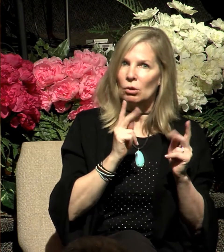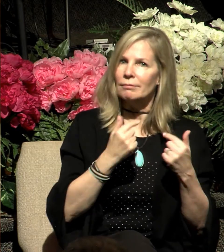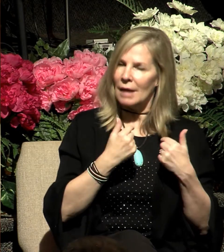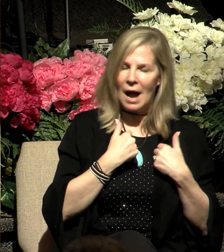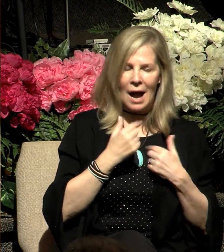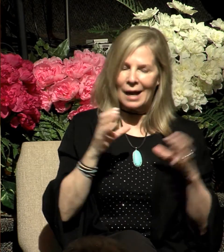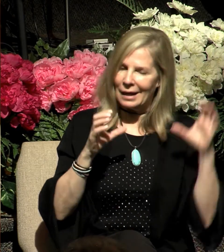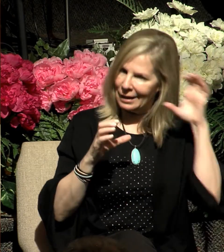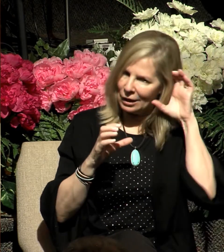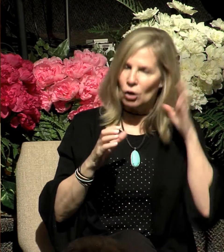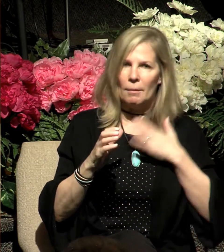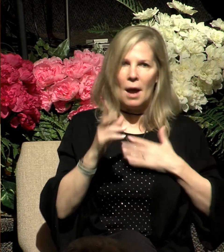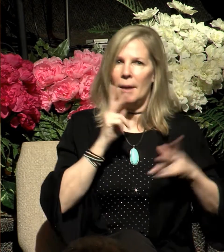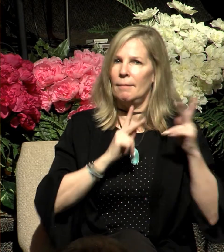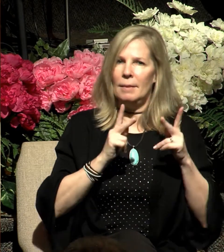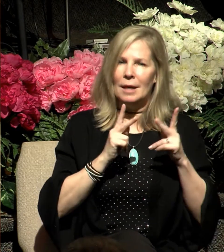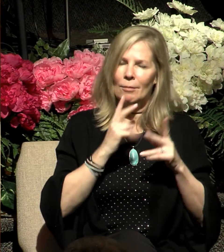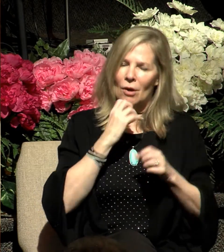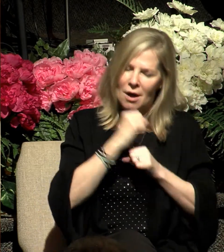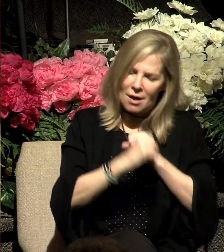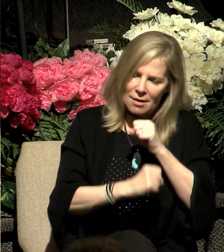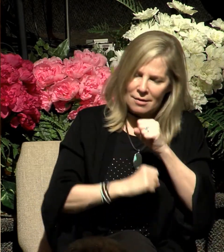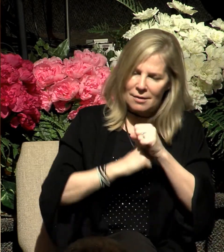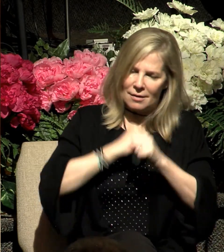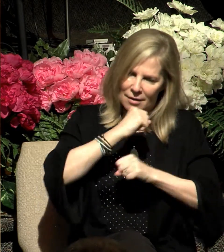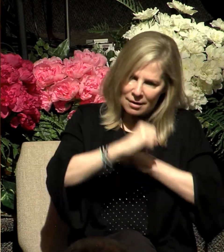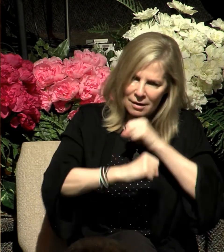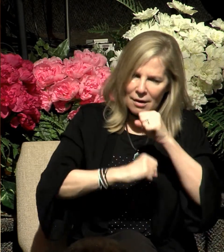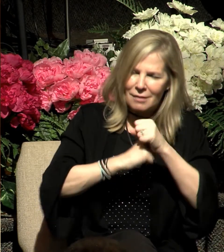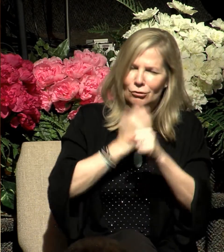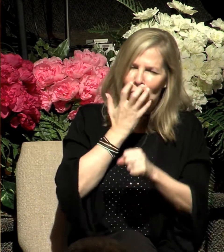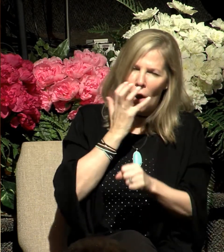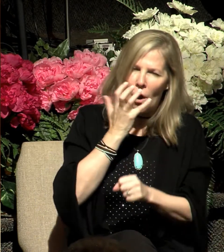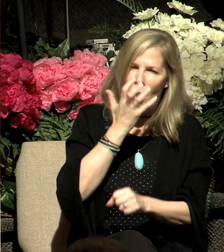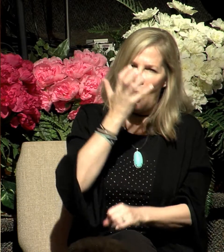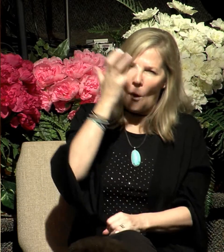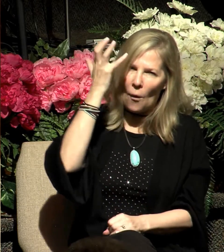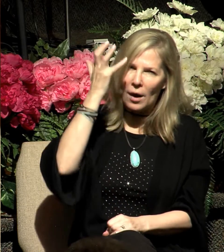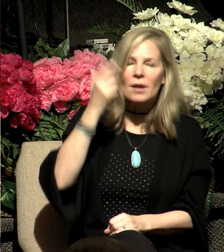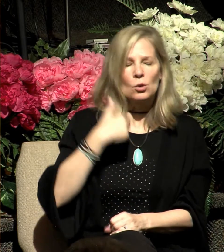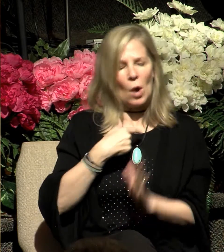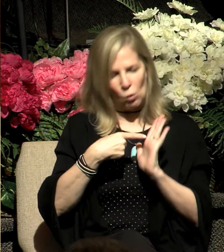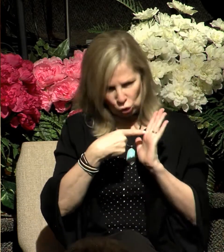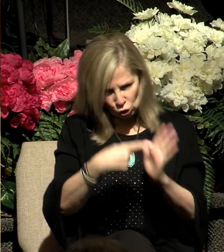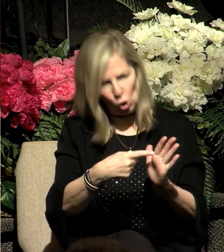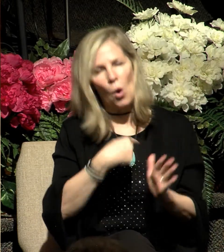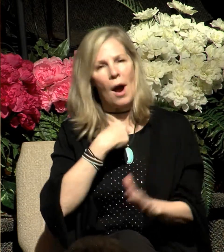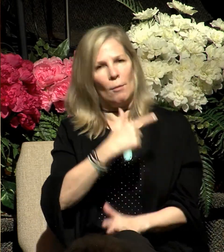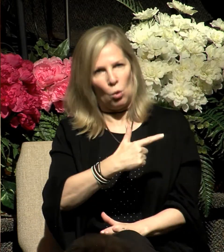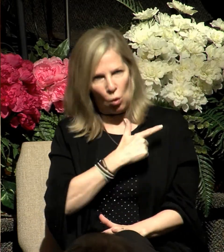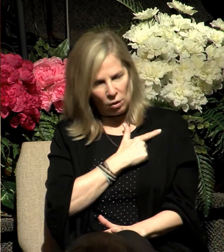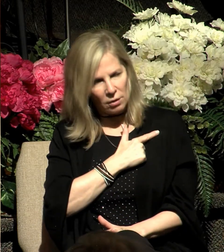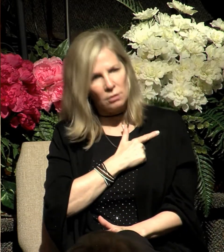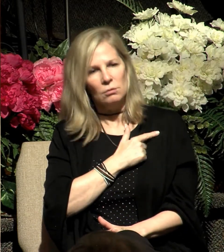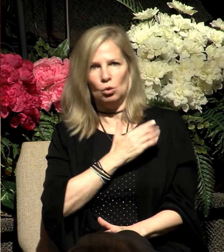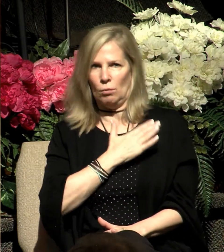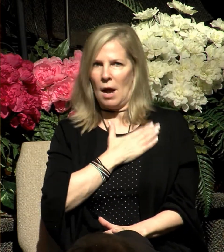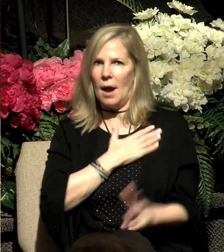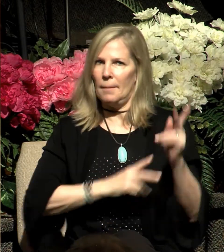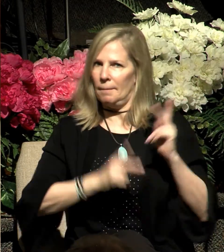of his people. So now he's going to demonstrate his faithfulness to Israel, his faithfulness to keep his word, by sending Moses